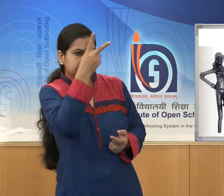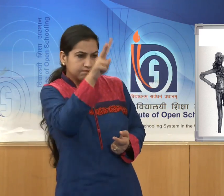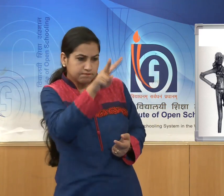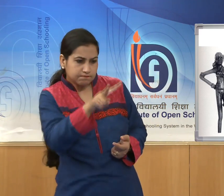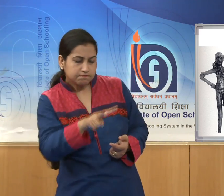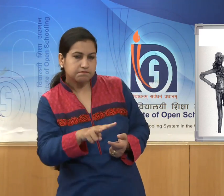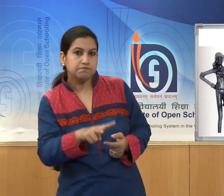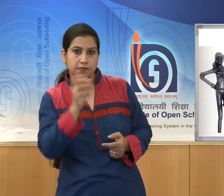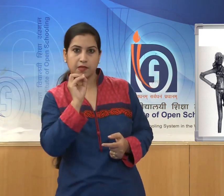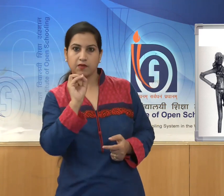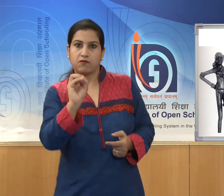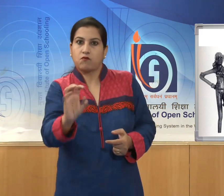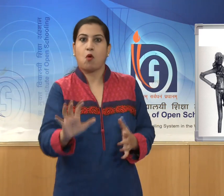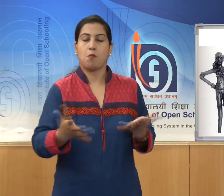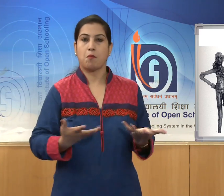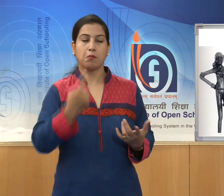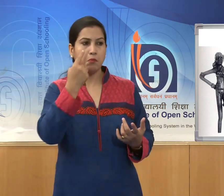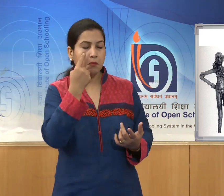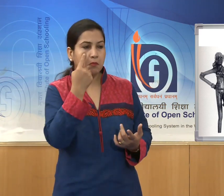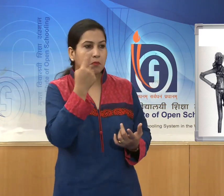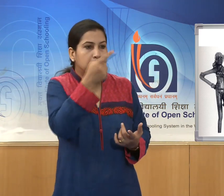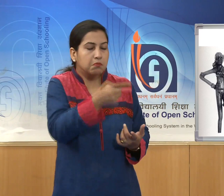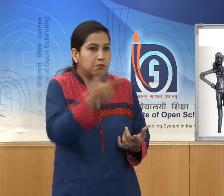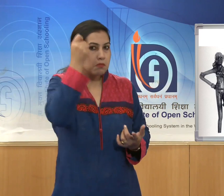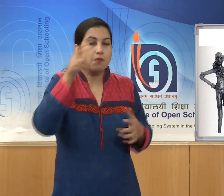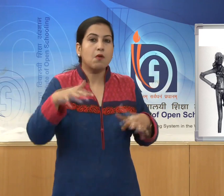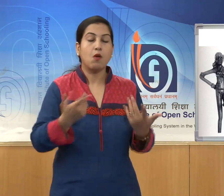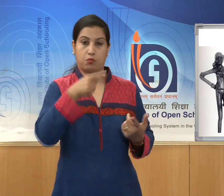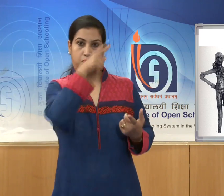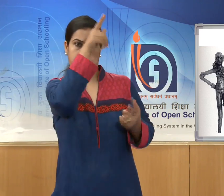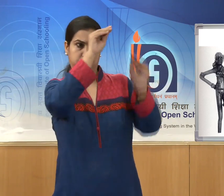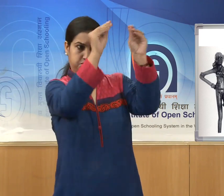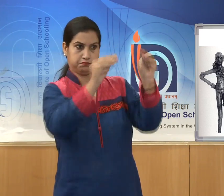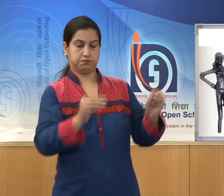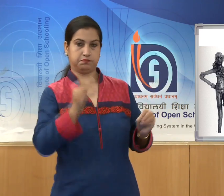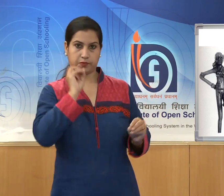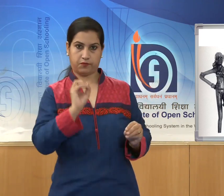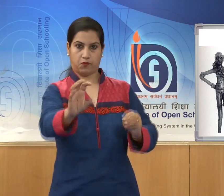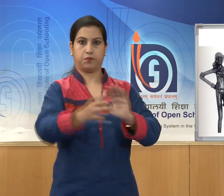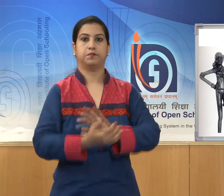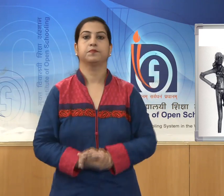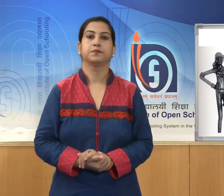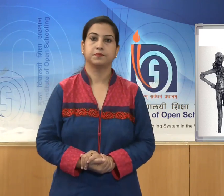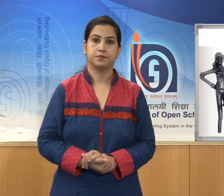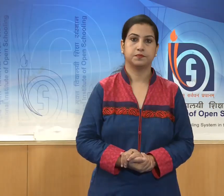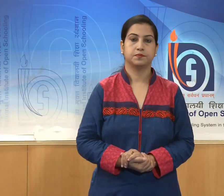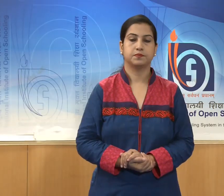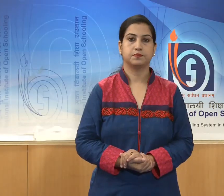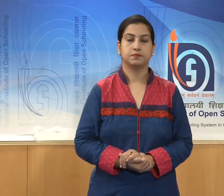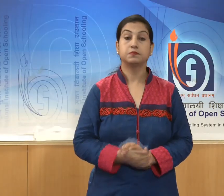of this statuette. This statue